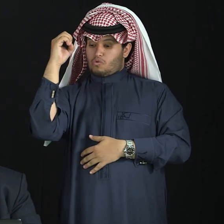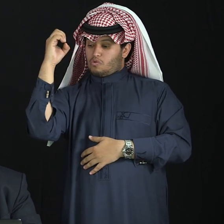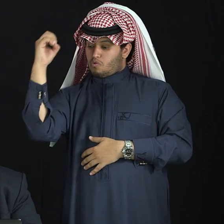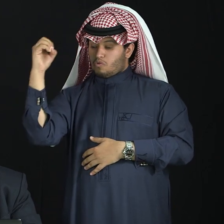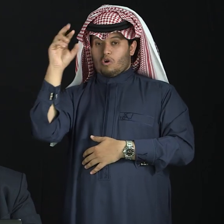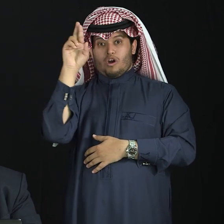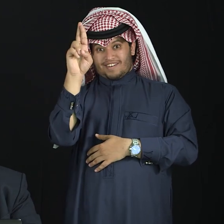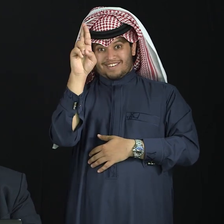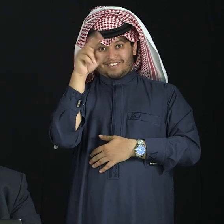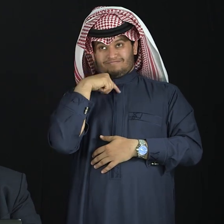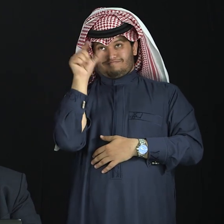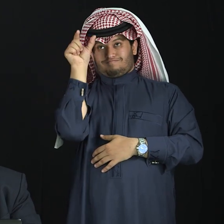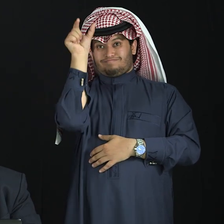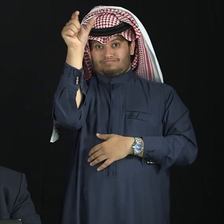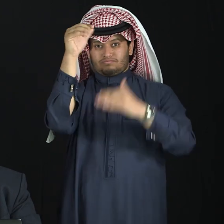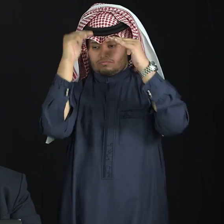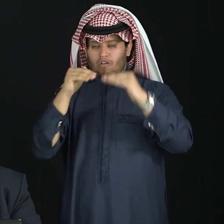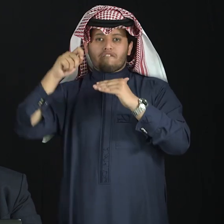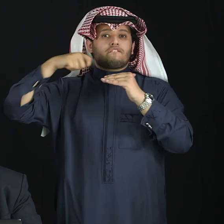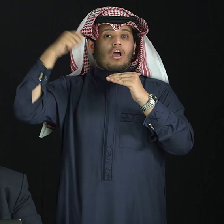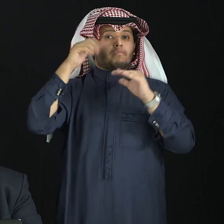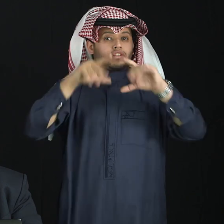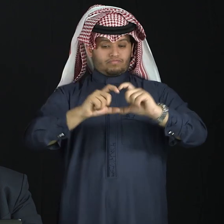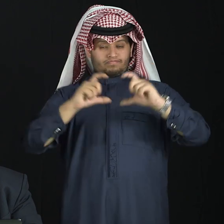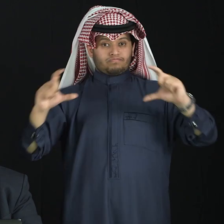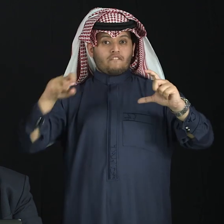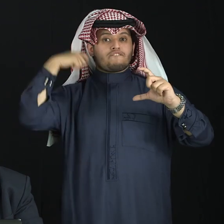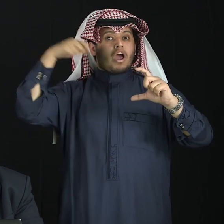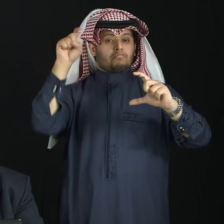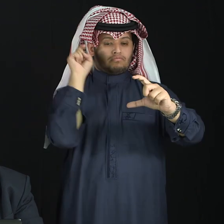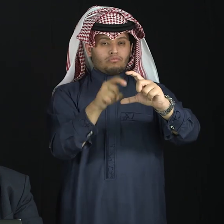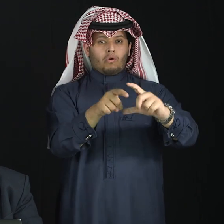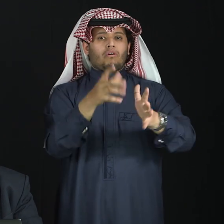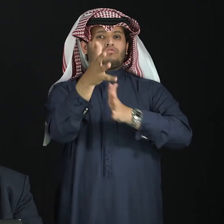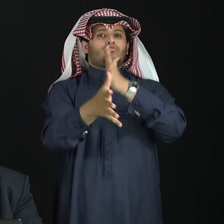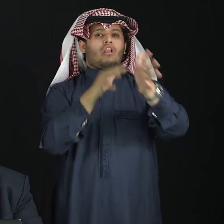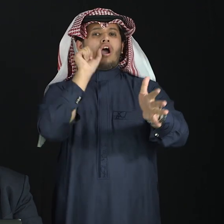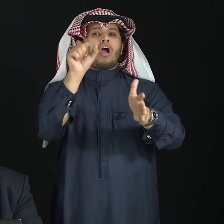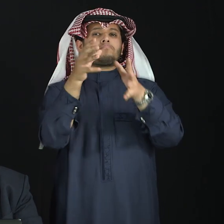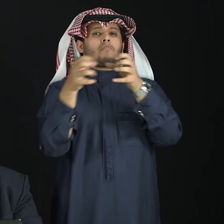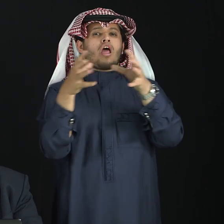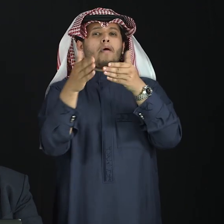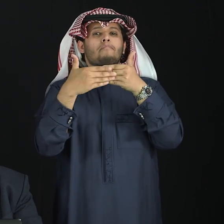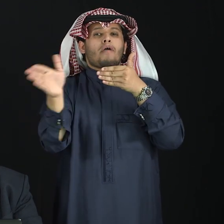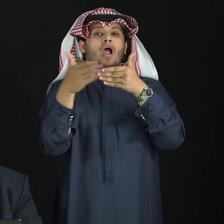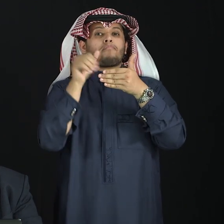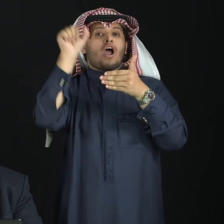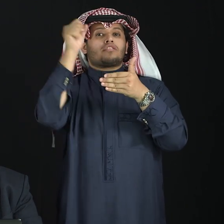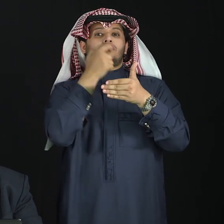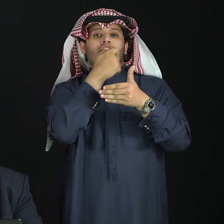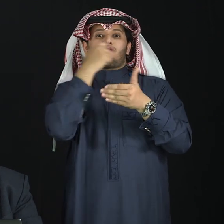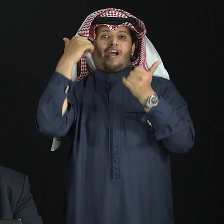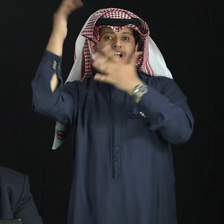or you want to check it up in the dictionary. For example, door, and you give search, search.